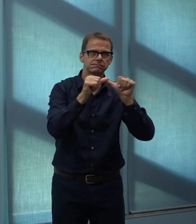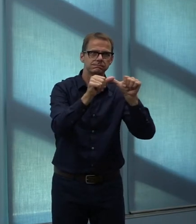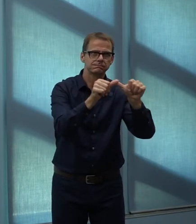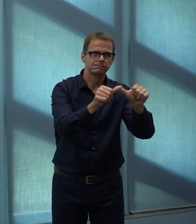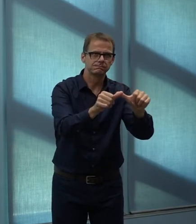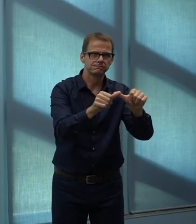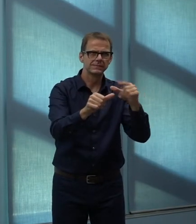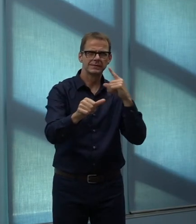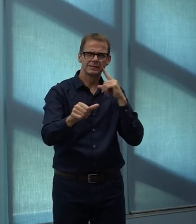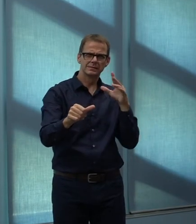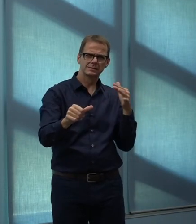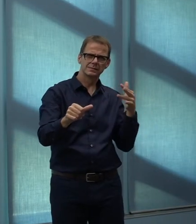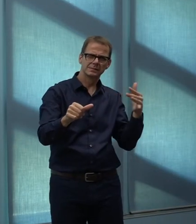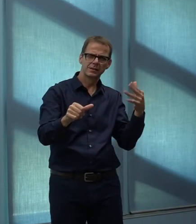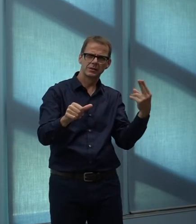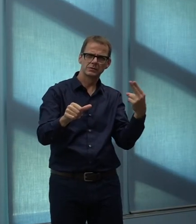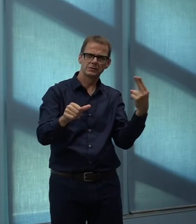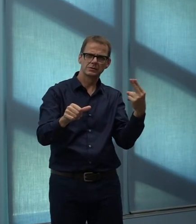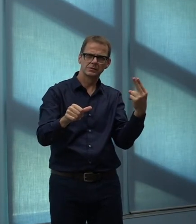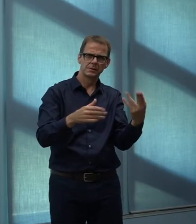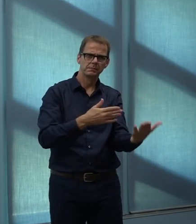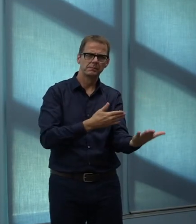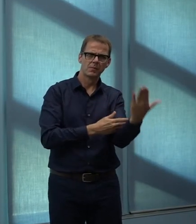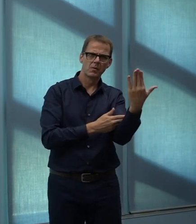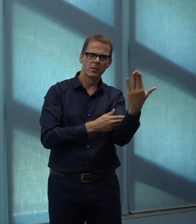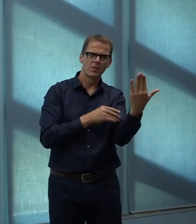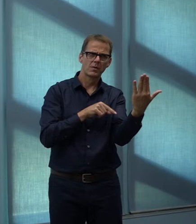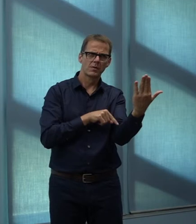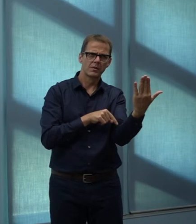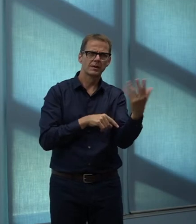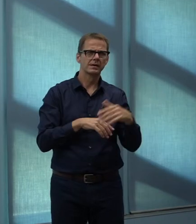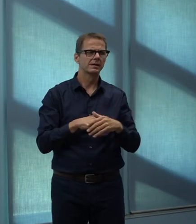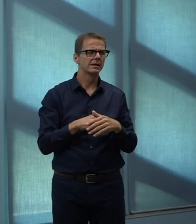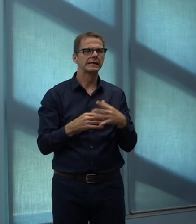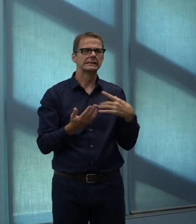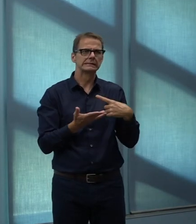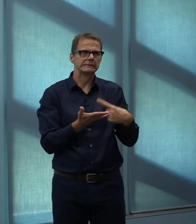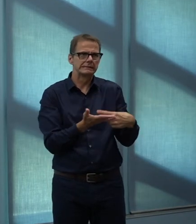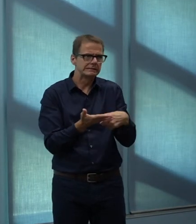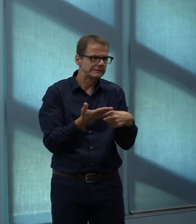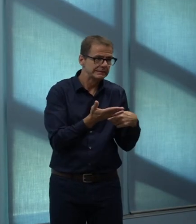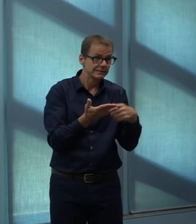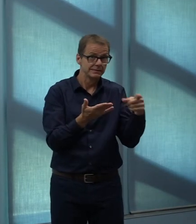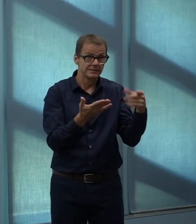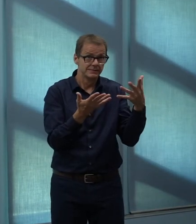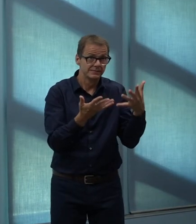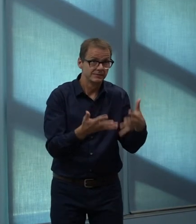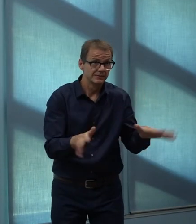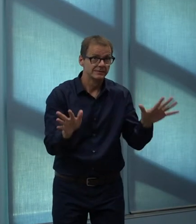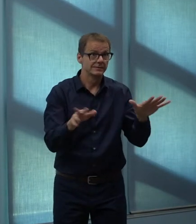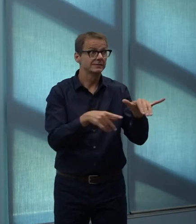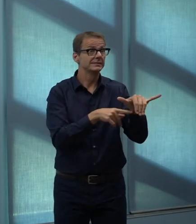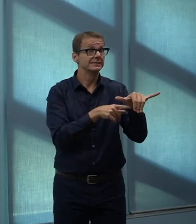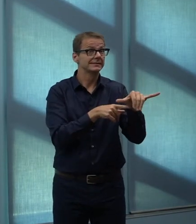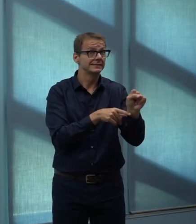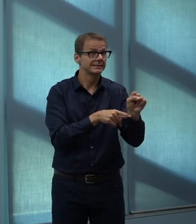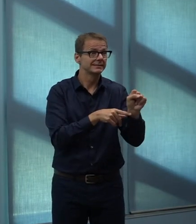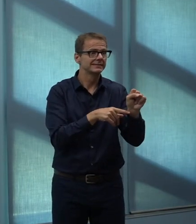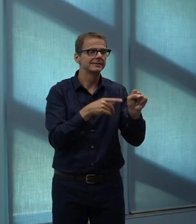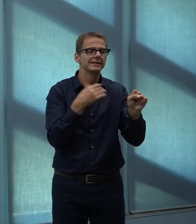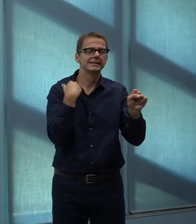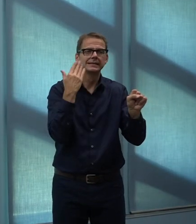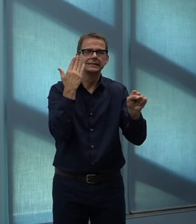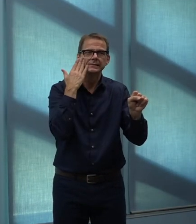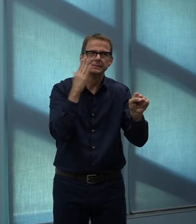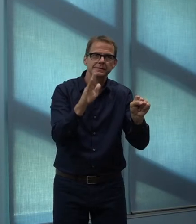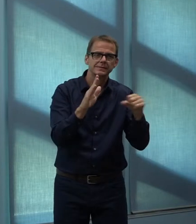motion, questions, and then eventually debate will begin. Whether it will finish that day, I don't know. There's a lot to talk about. But